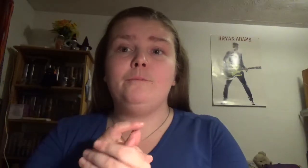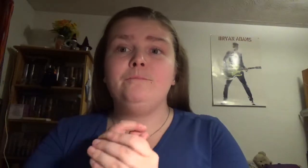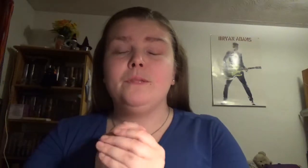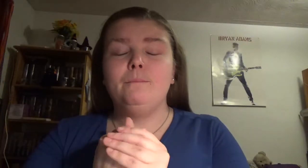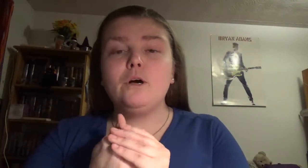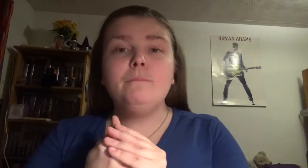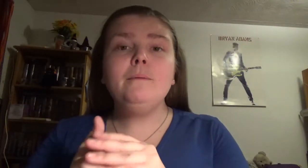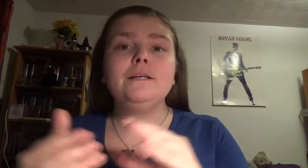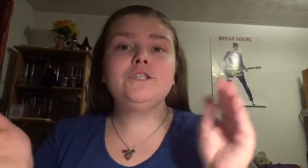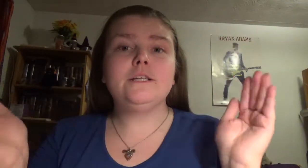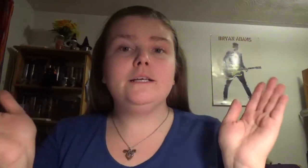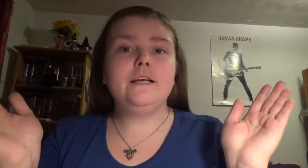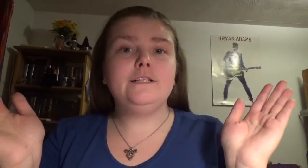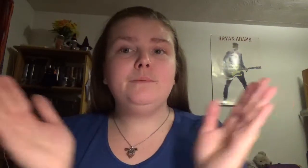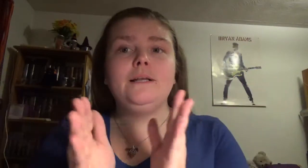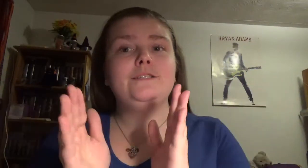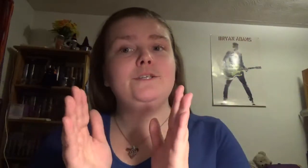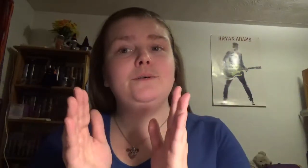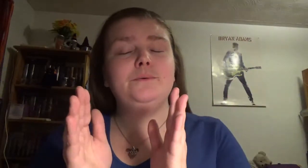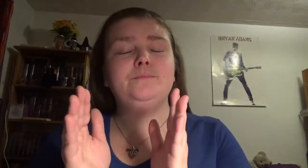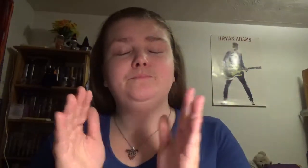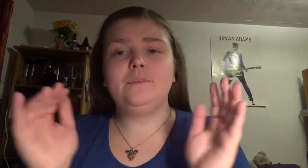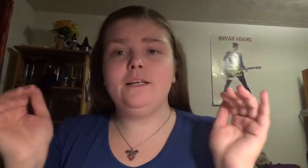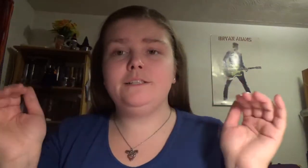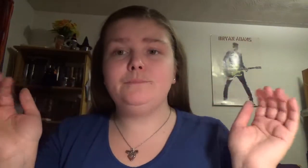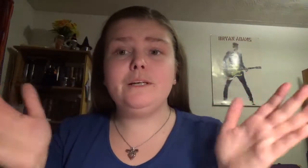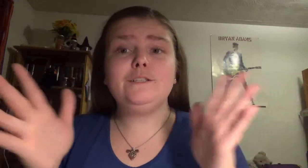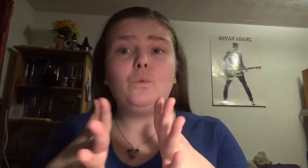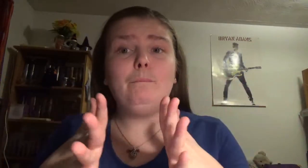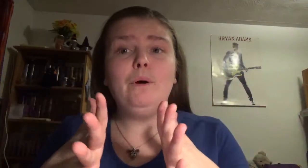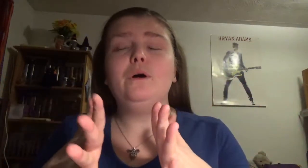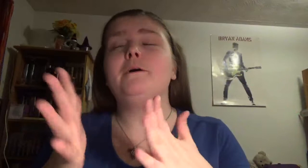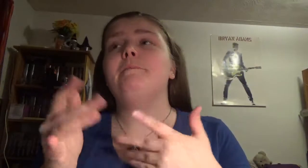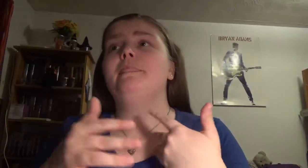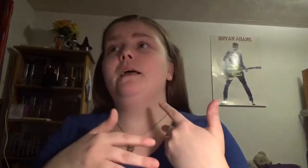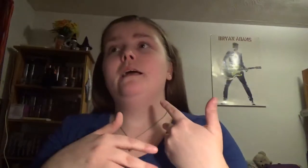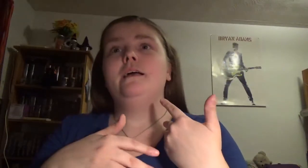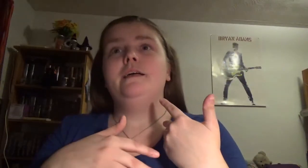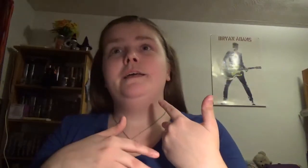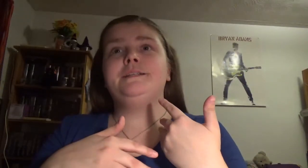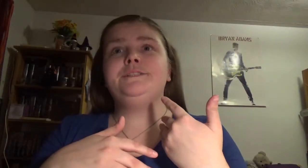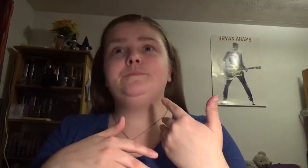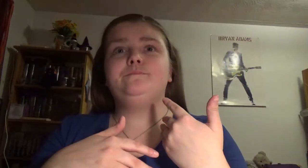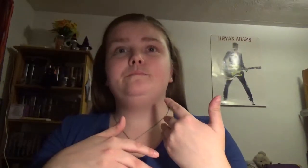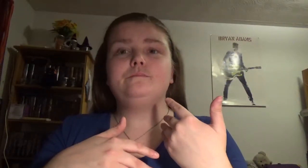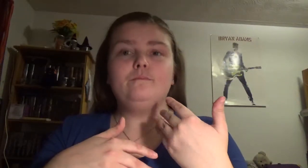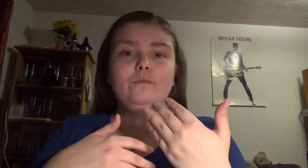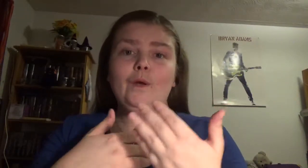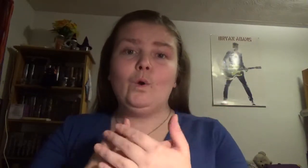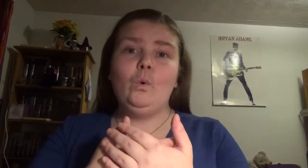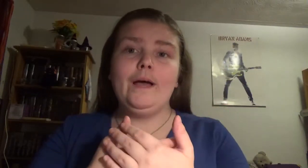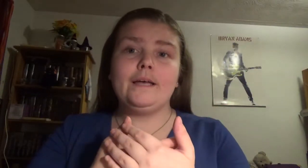book published, it's put into, it's put into one book, it's quick